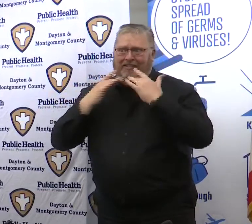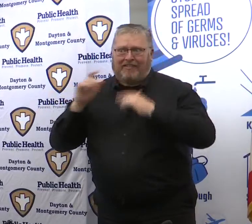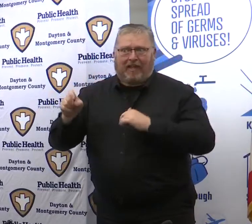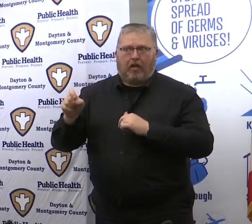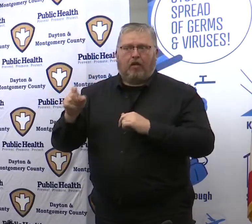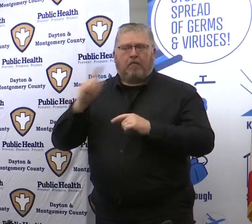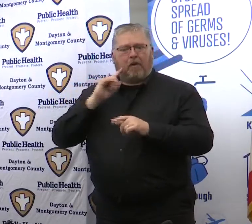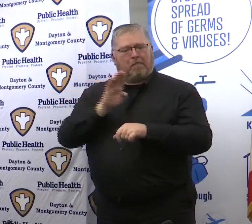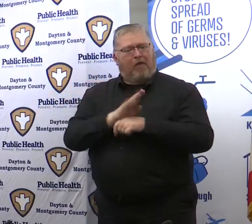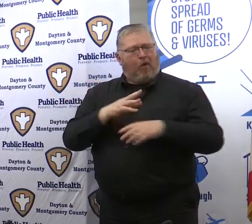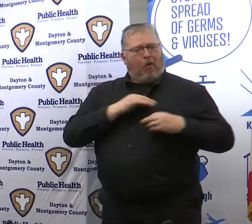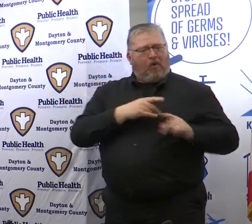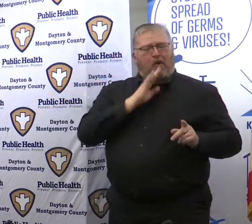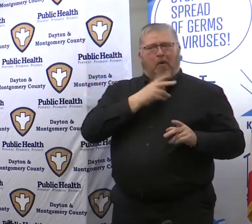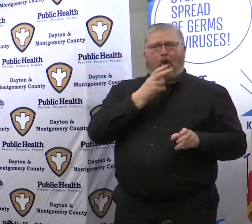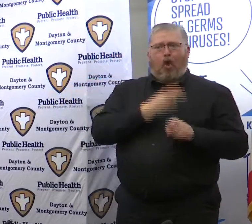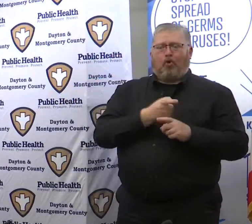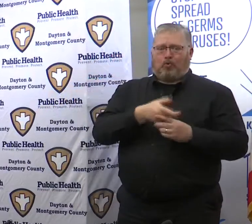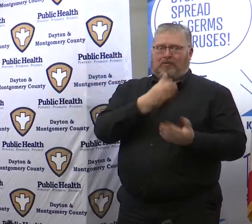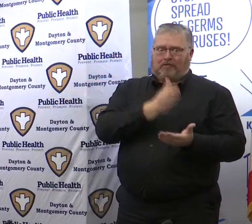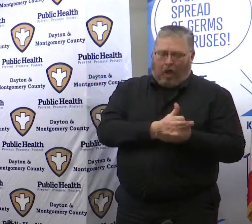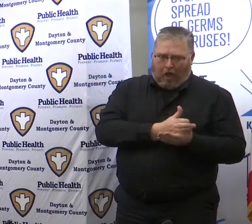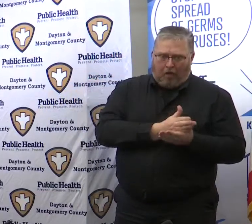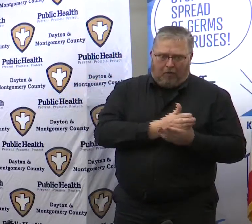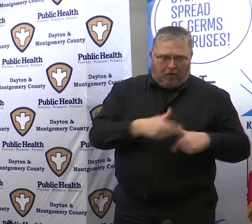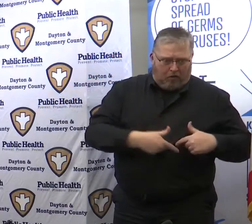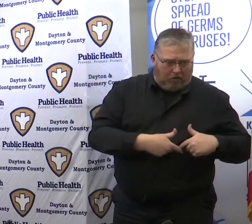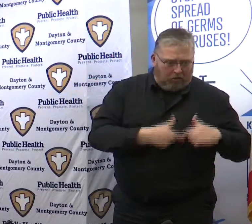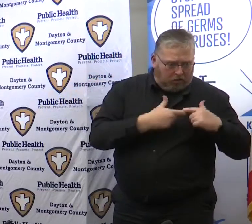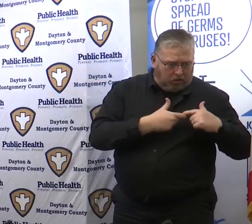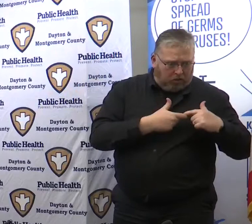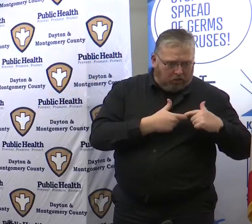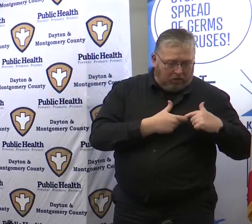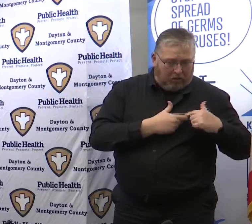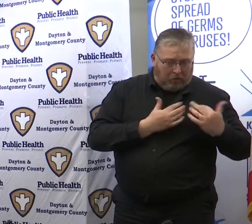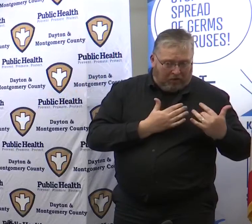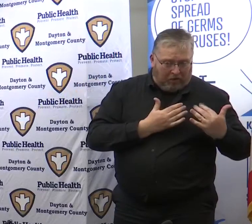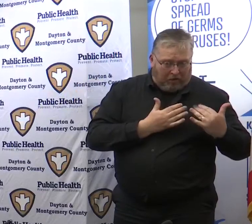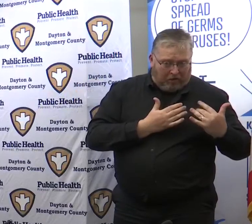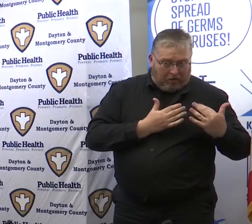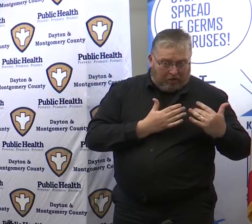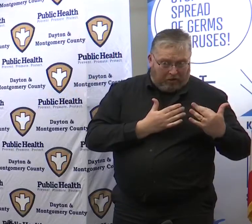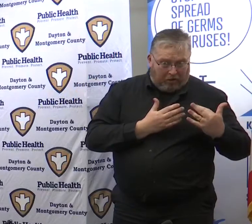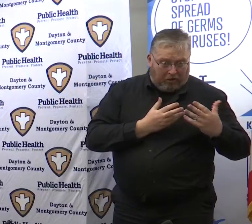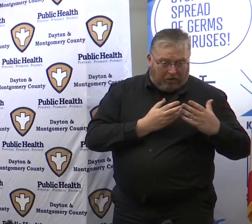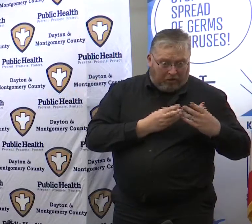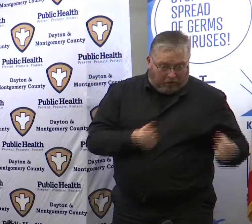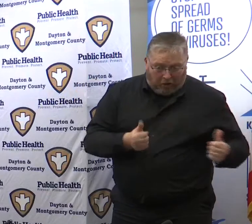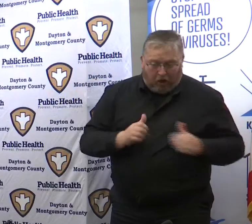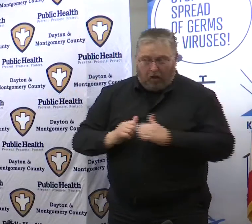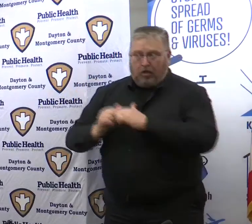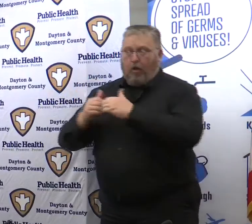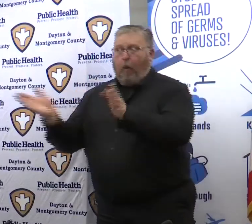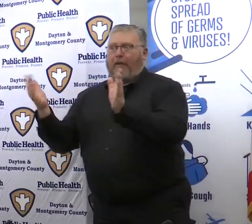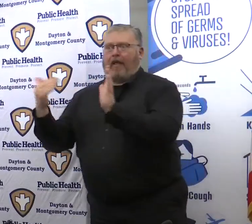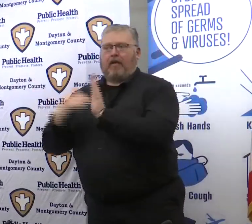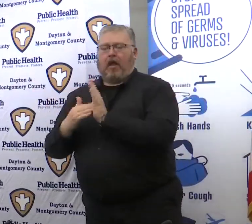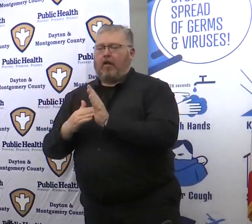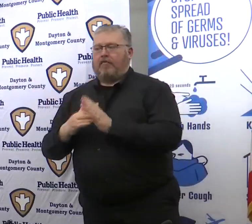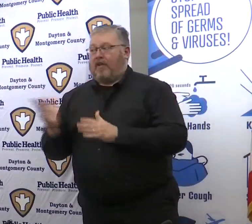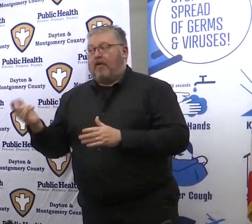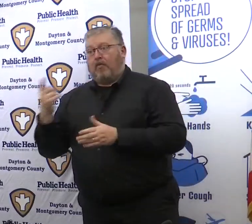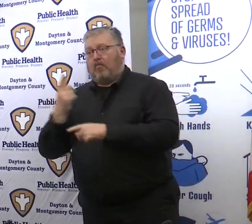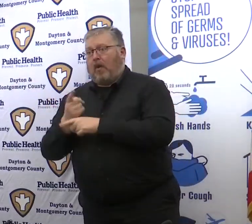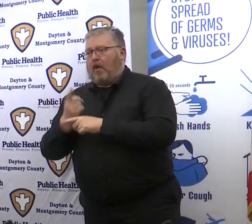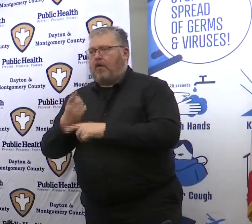the difficulties of stopping and starting back up or weathering this storm however long it may be? Well the question was the demand's not going